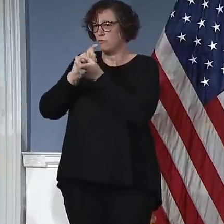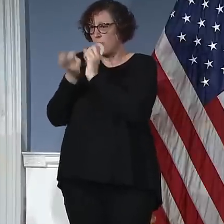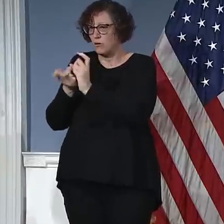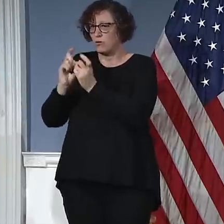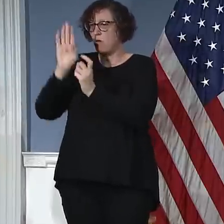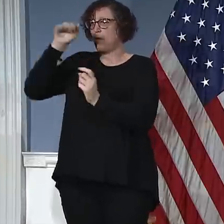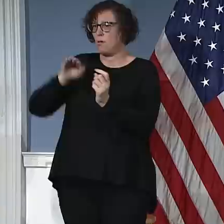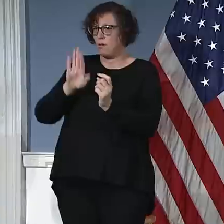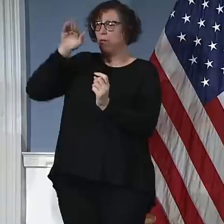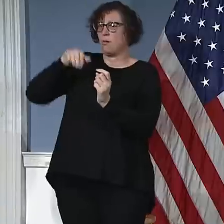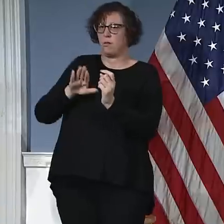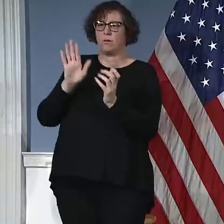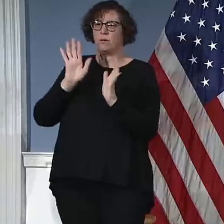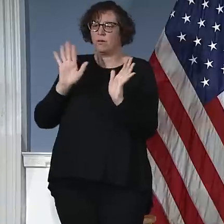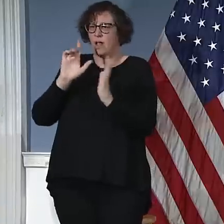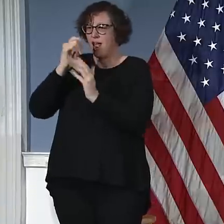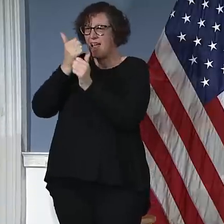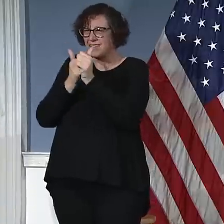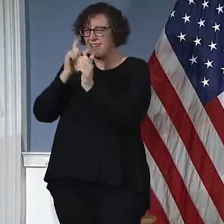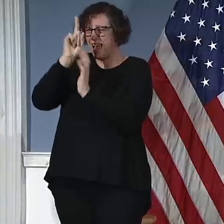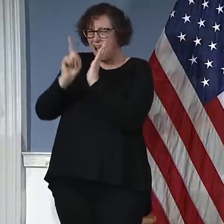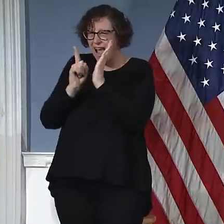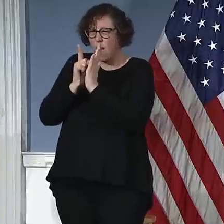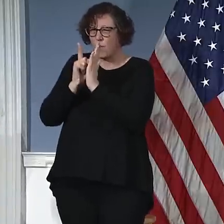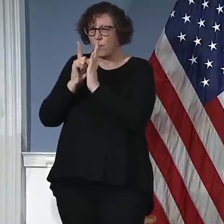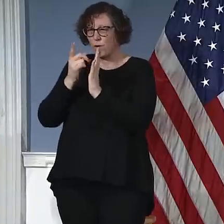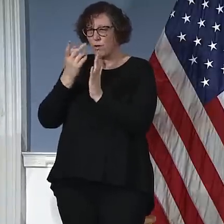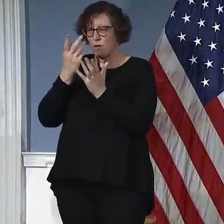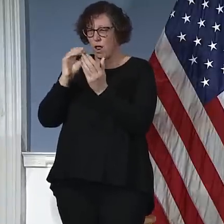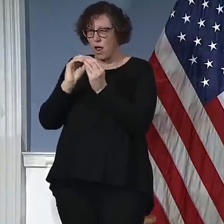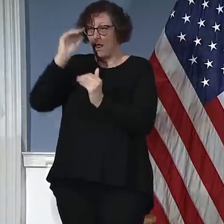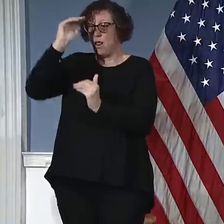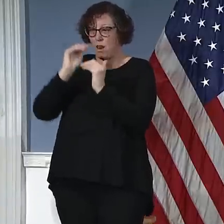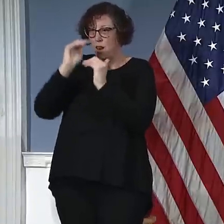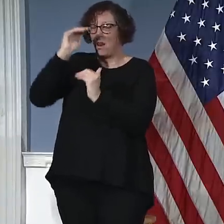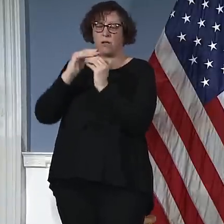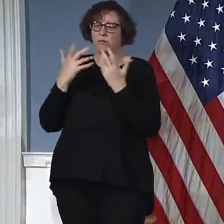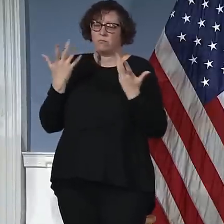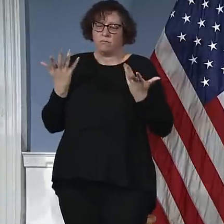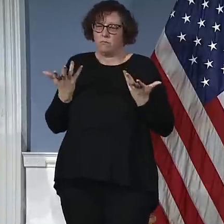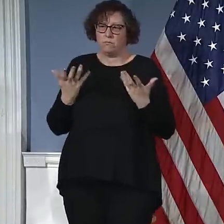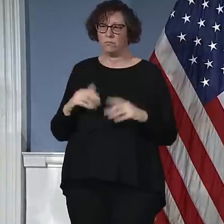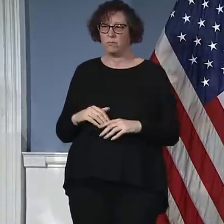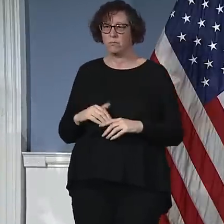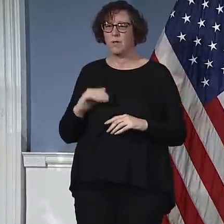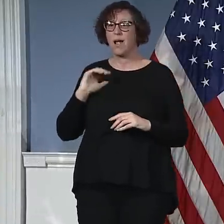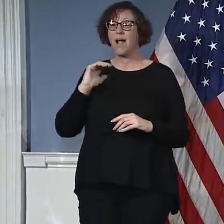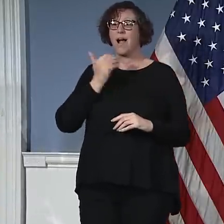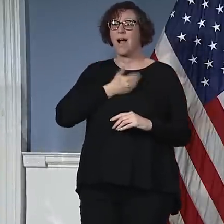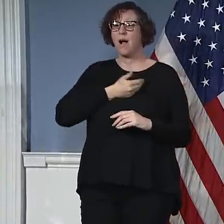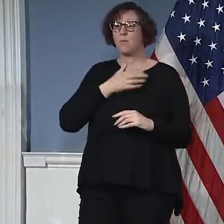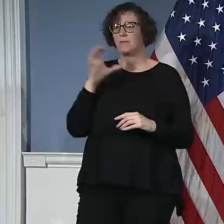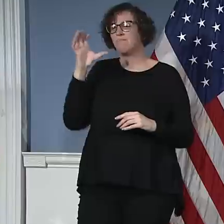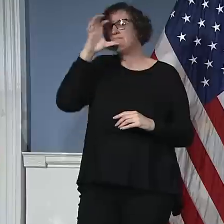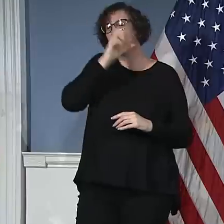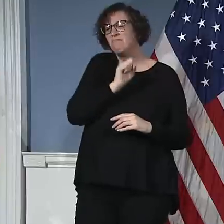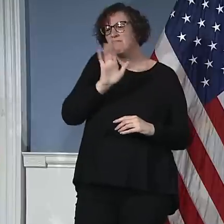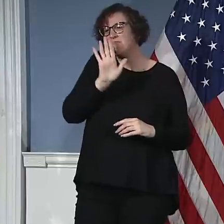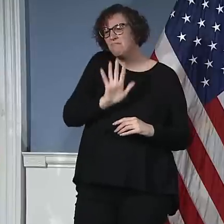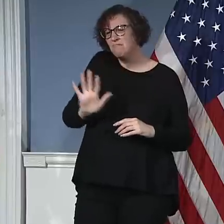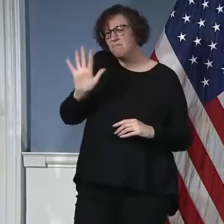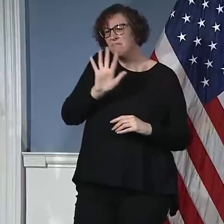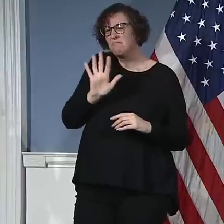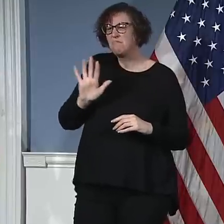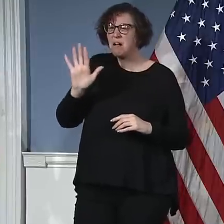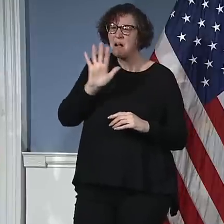trajectory, that the estimate was somewhere in the neighborhood of 5,000 ventilators in the city. That